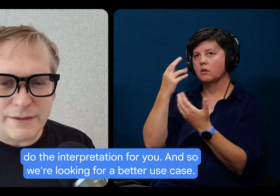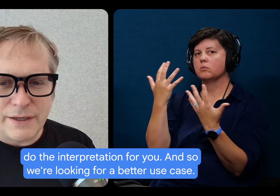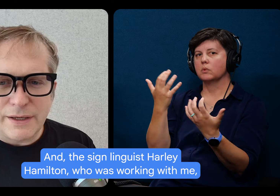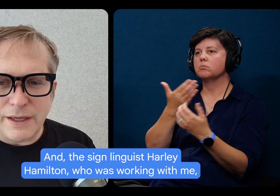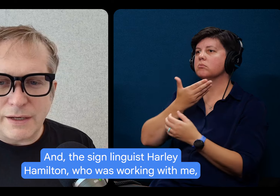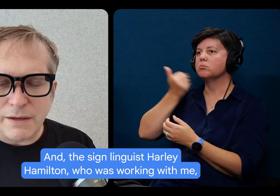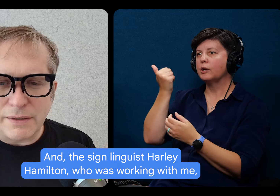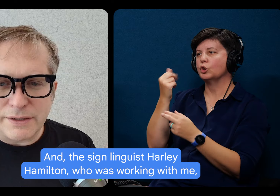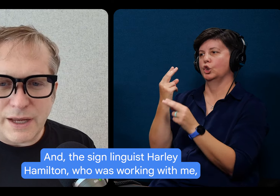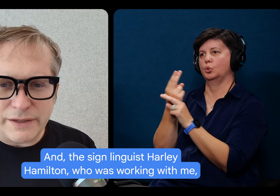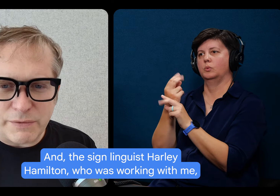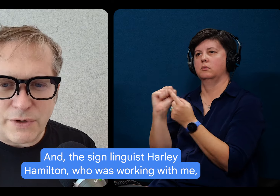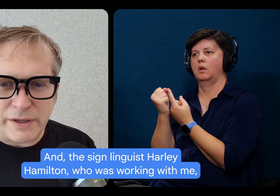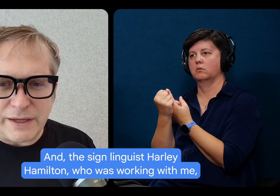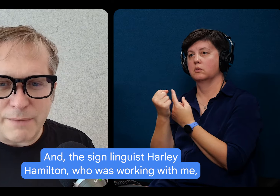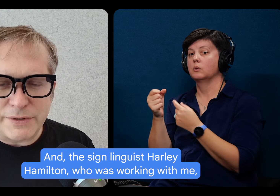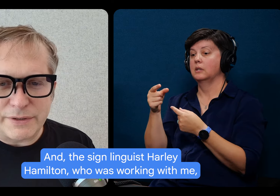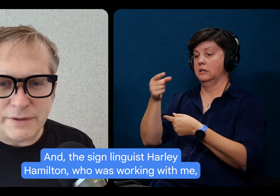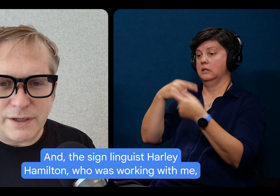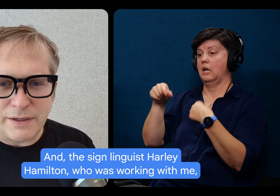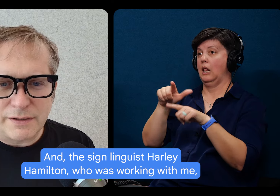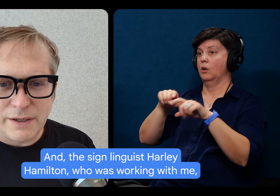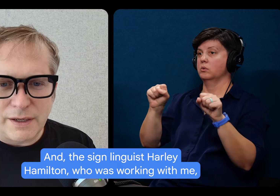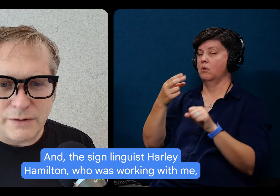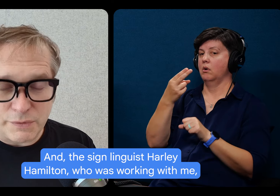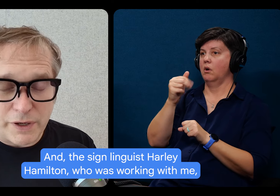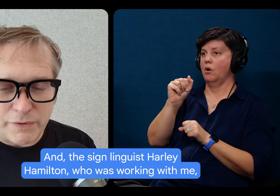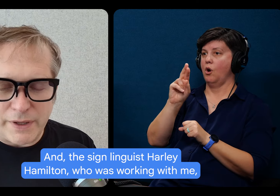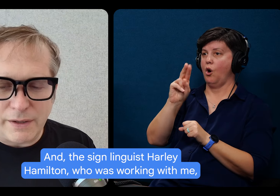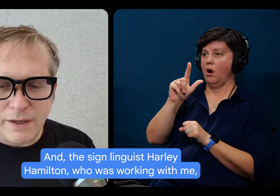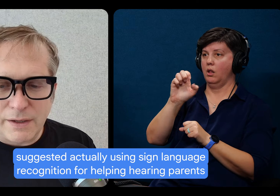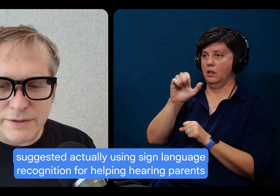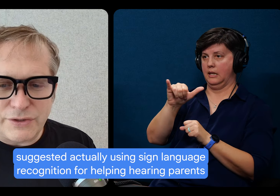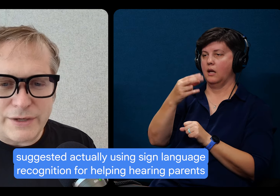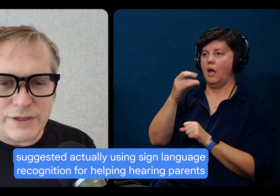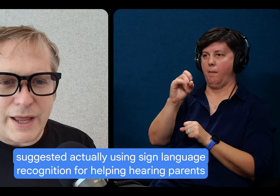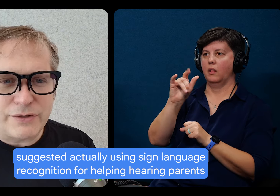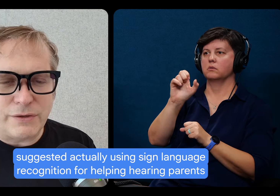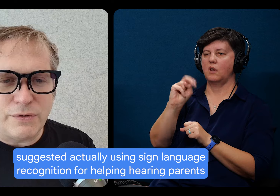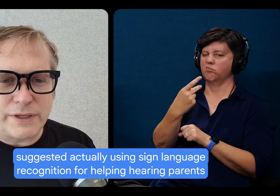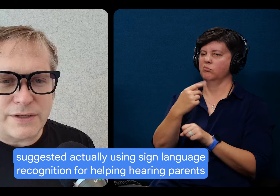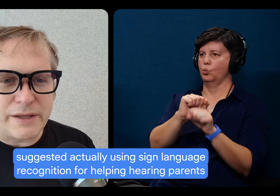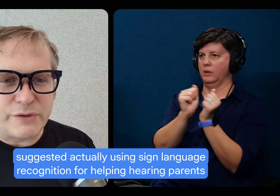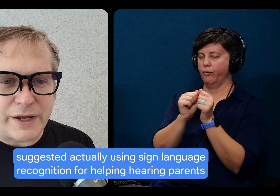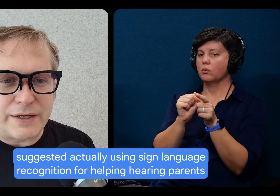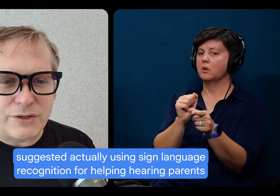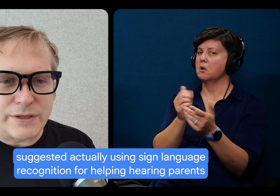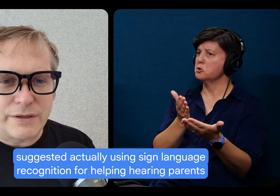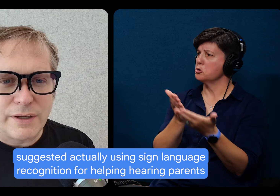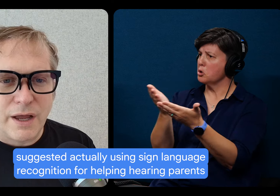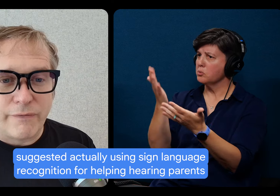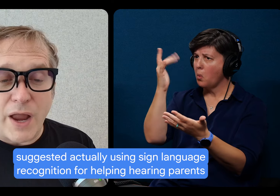case. And the sign linguist, Harley Hamilton, who was working with me, suggested actually using sign language